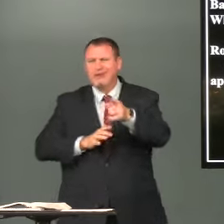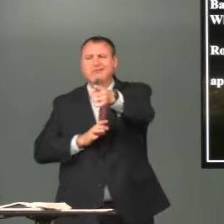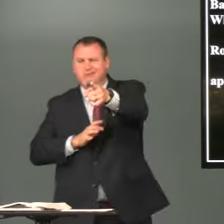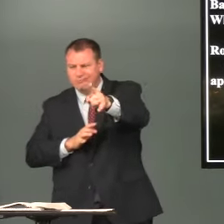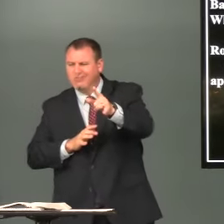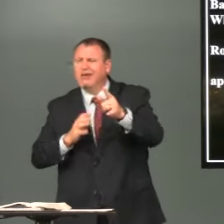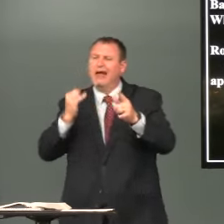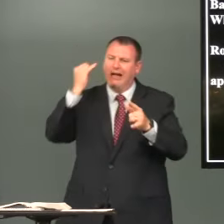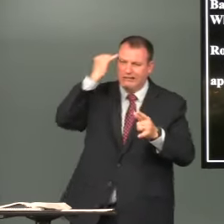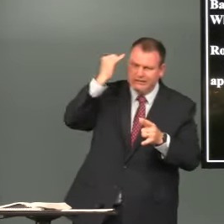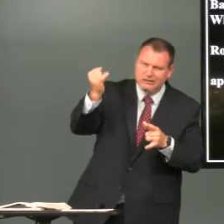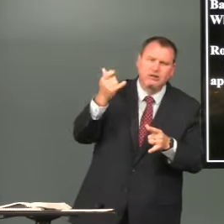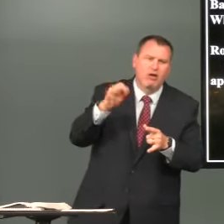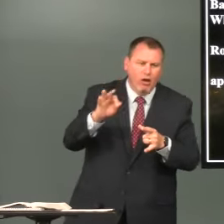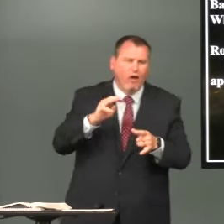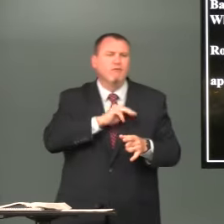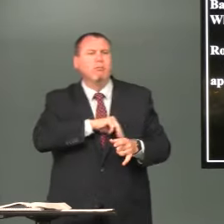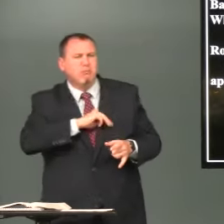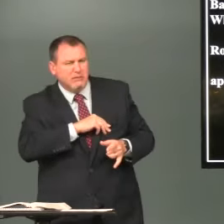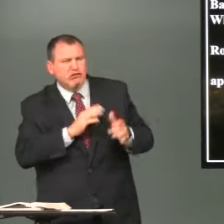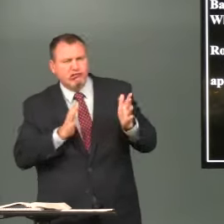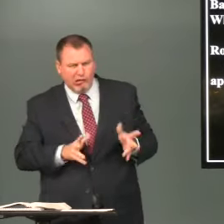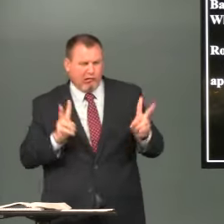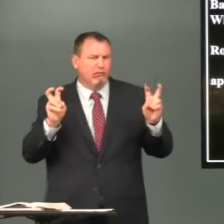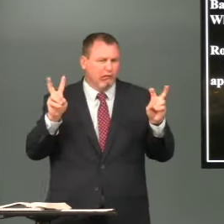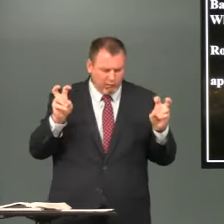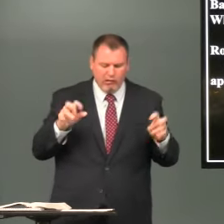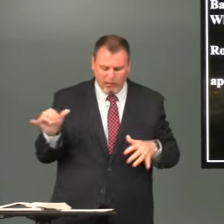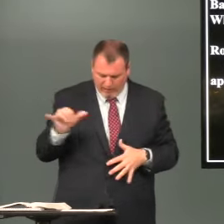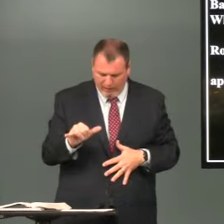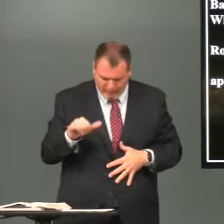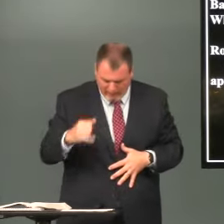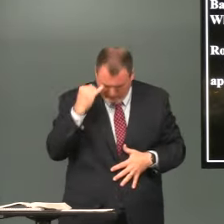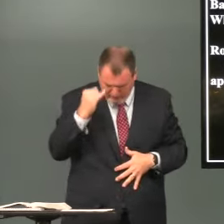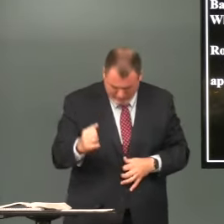for jesus christ like the idea of a missionary